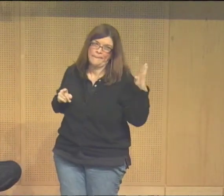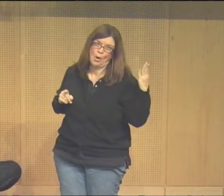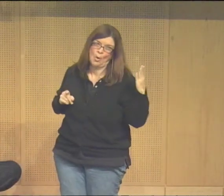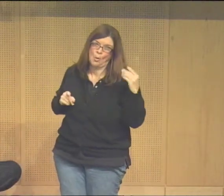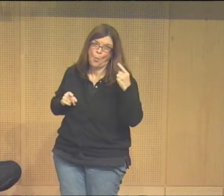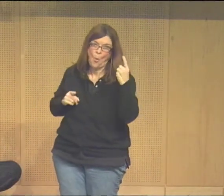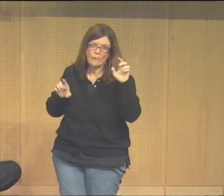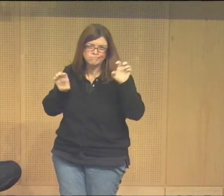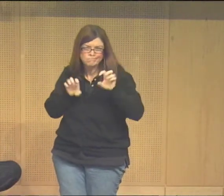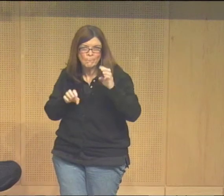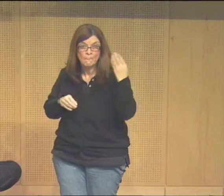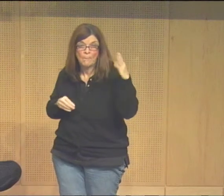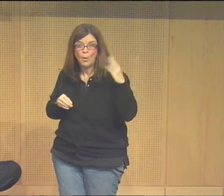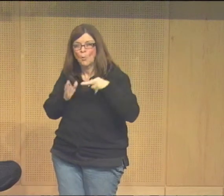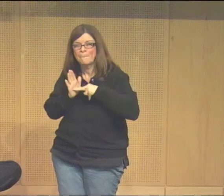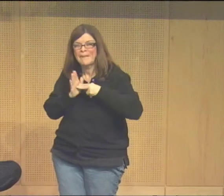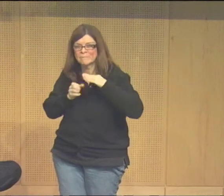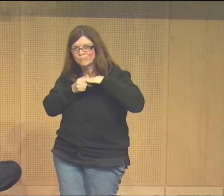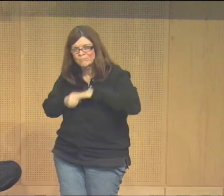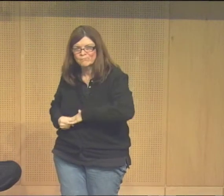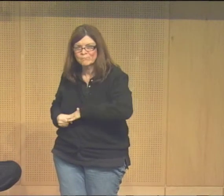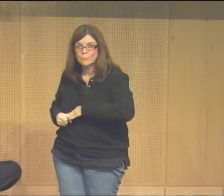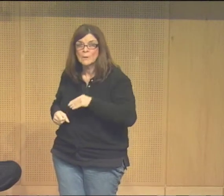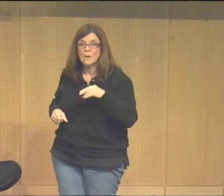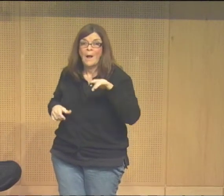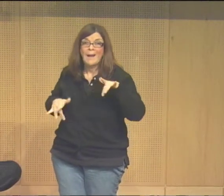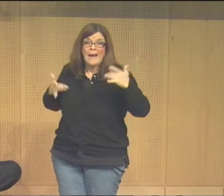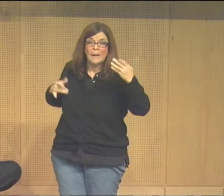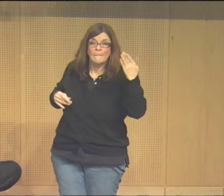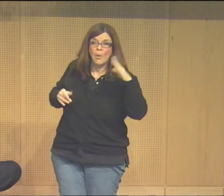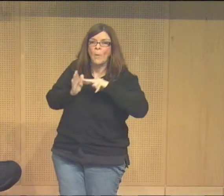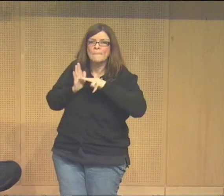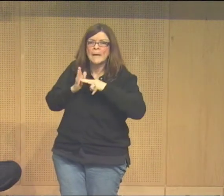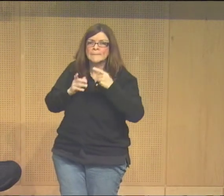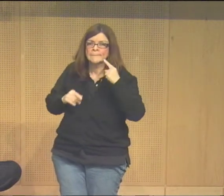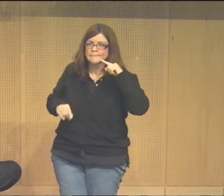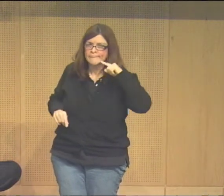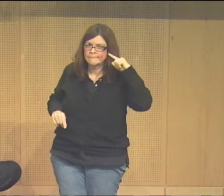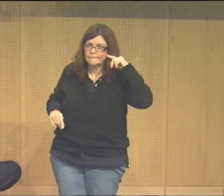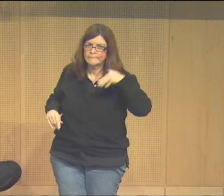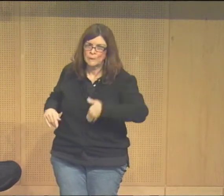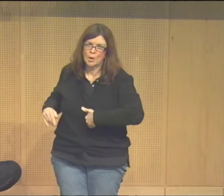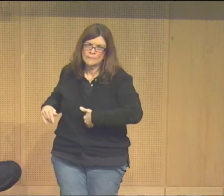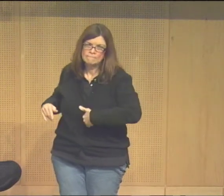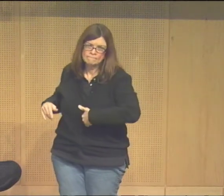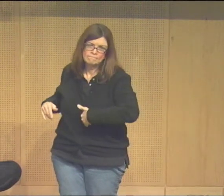I have two different blues. One dark blue, which symbolizes oppression. And the lighter blue hue is more about deafhood.